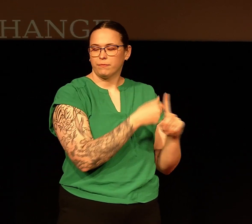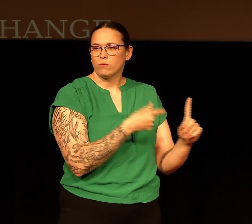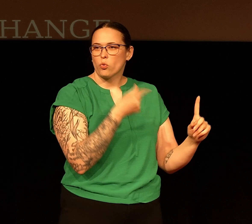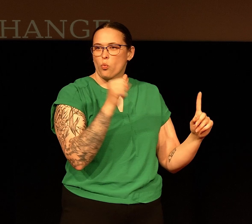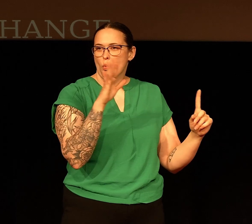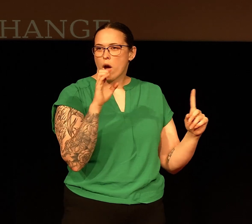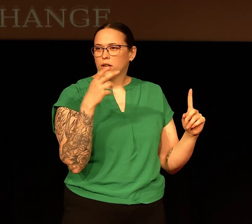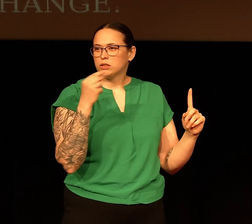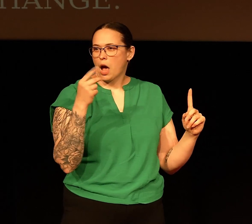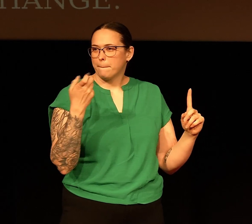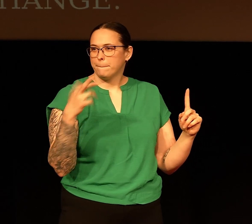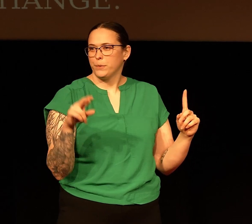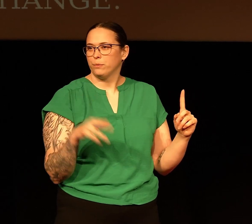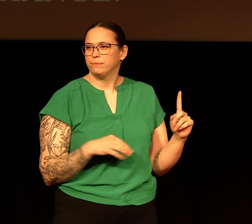woman by the name of Grace Hopper.